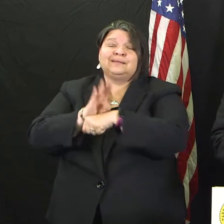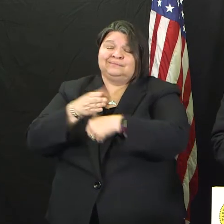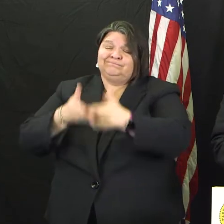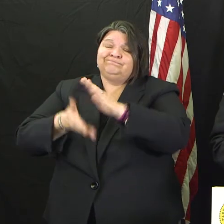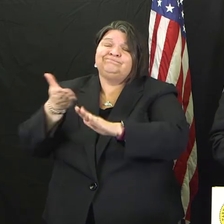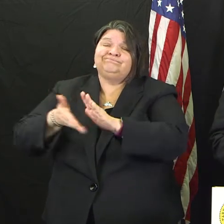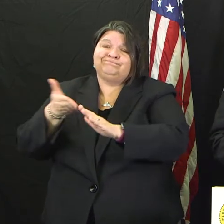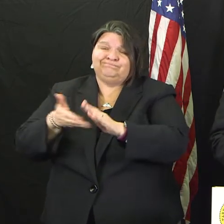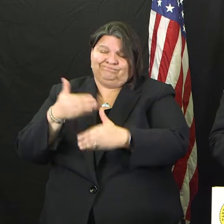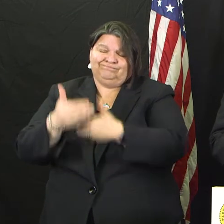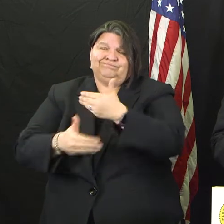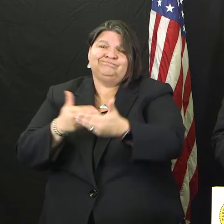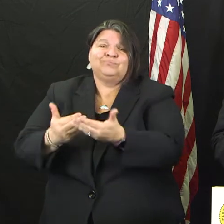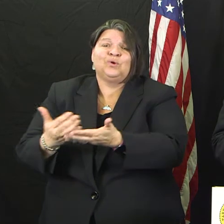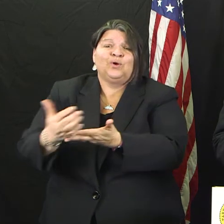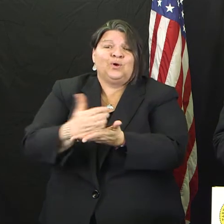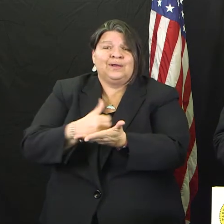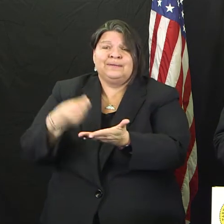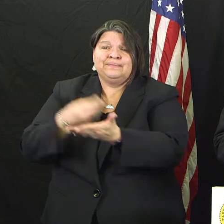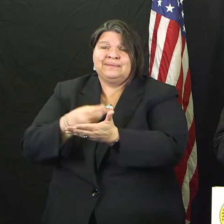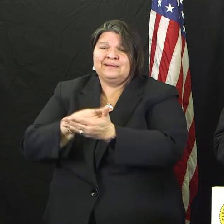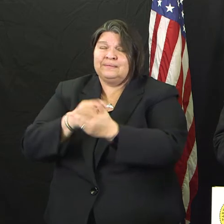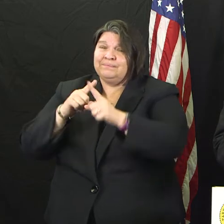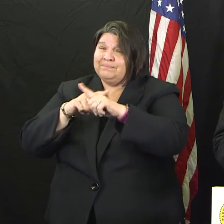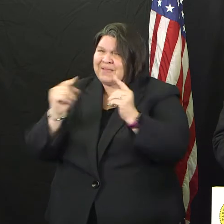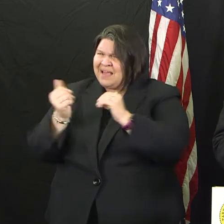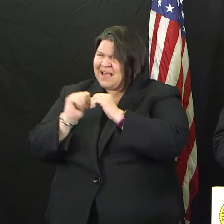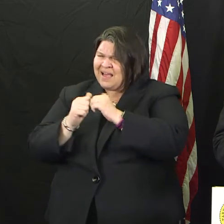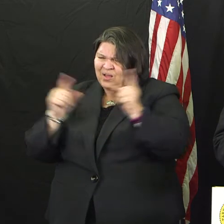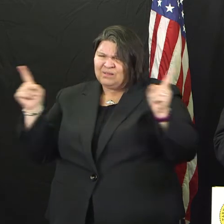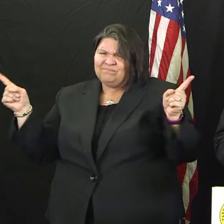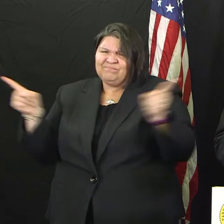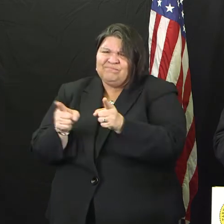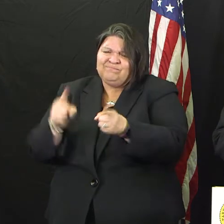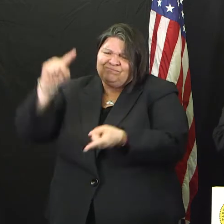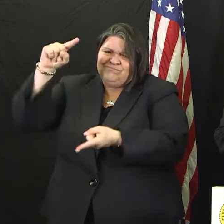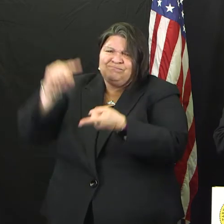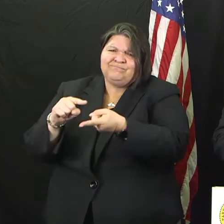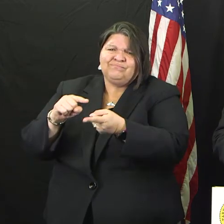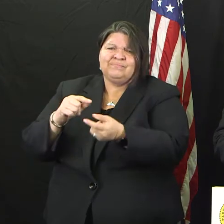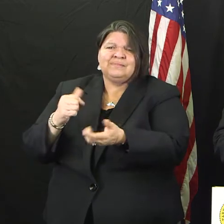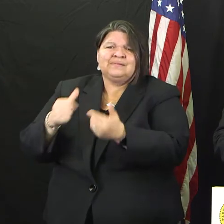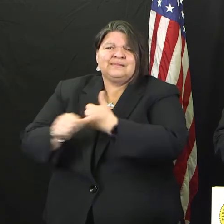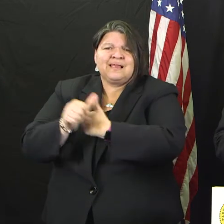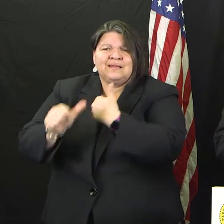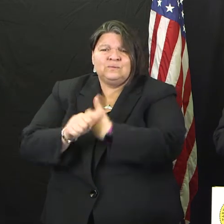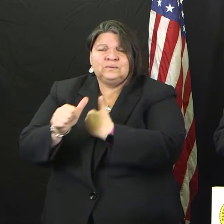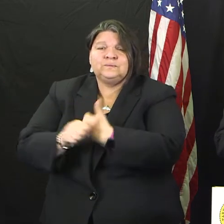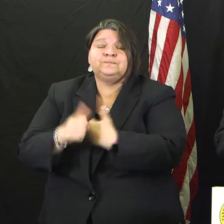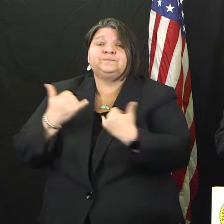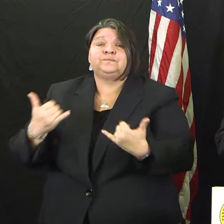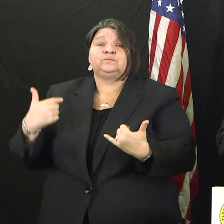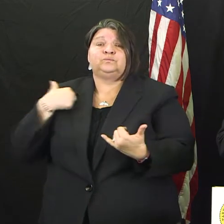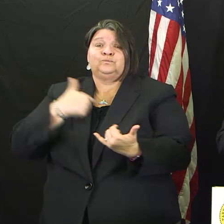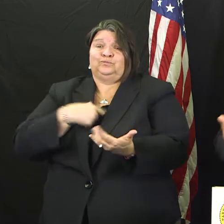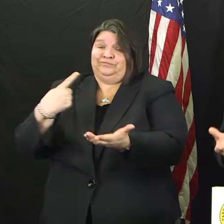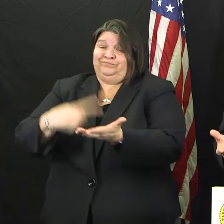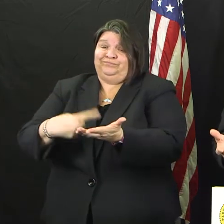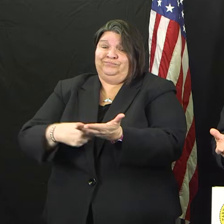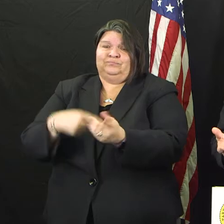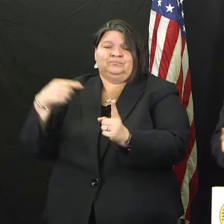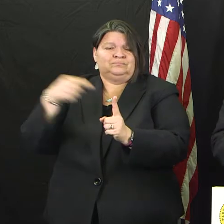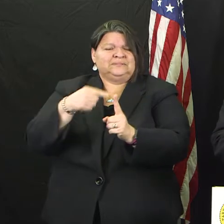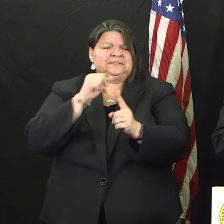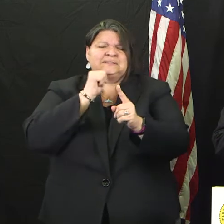yesterday, our order talks a lot about non-essential services need to close and essential services can